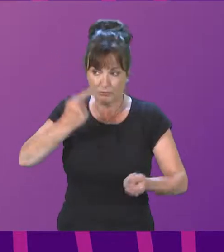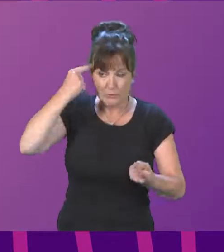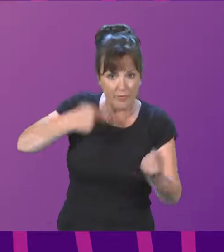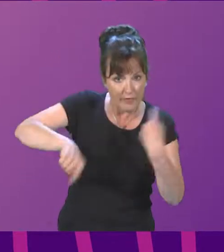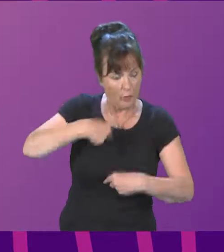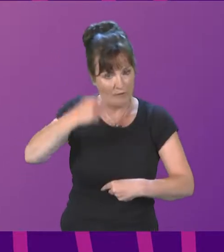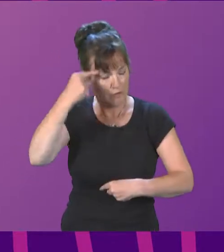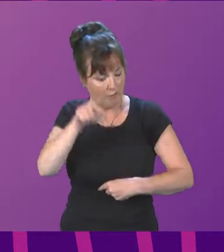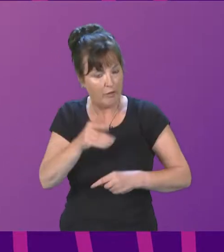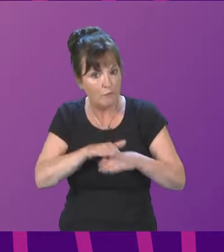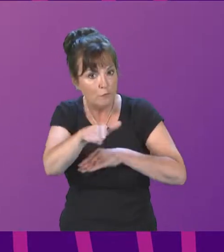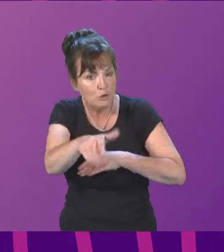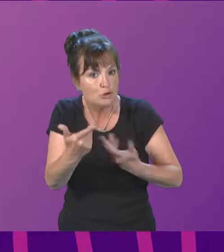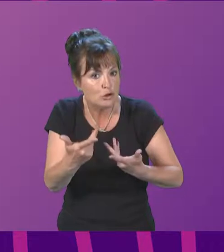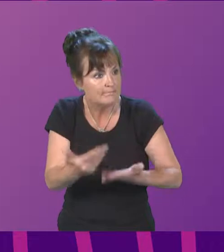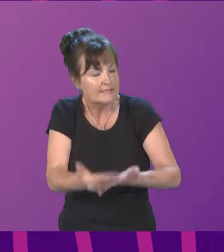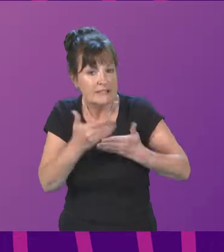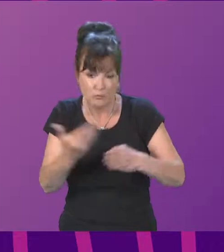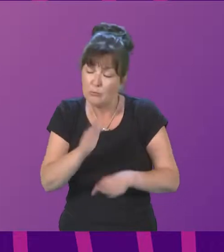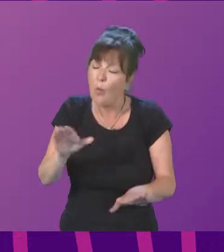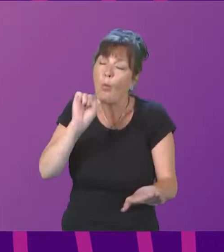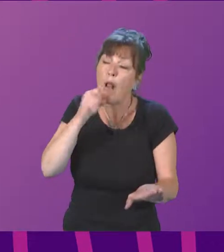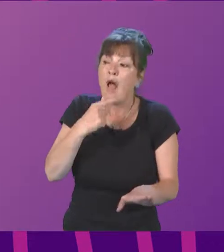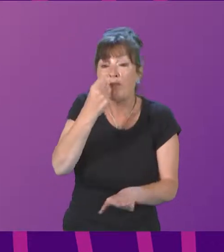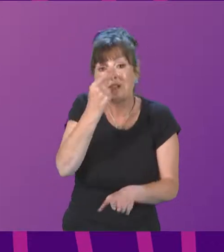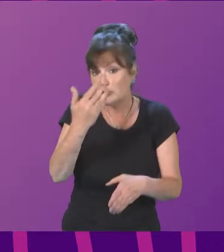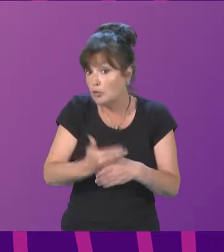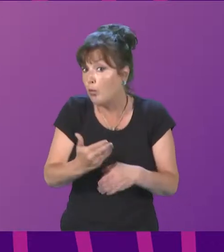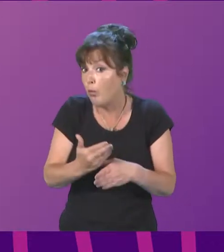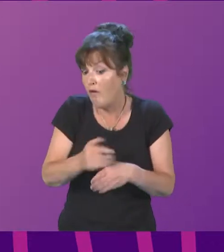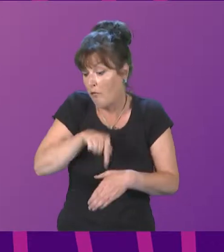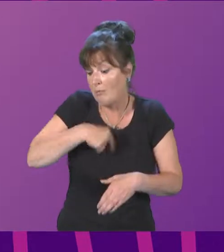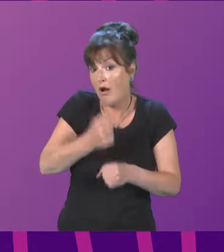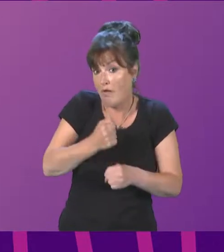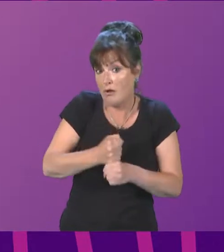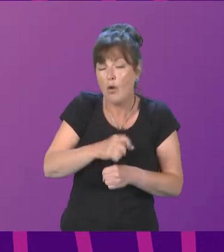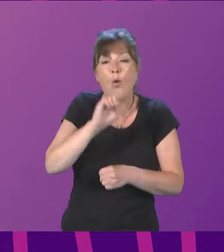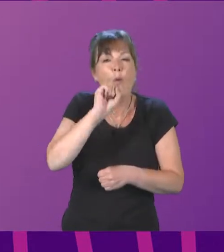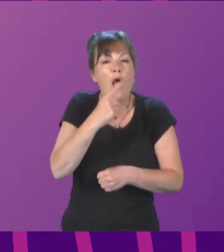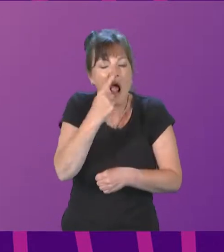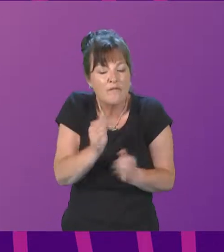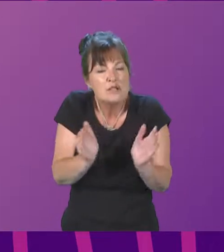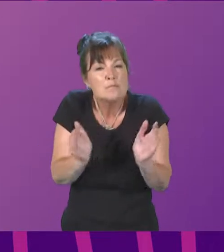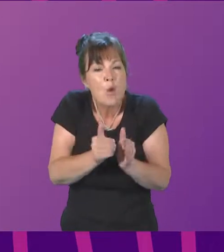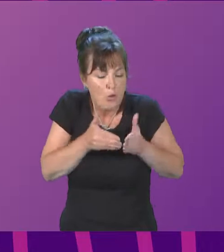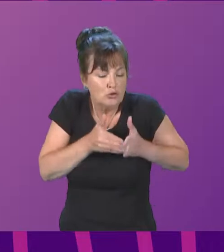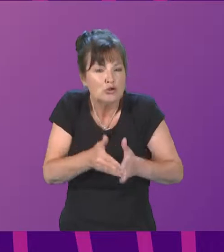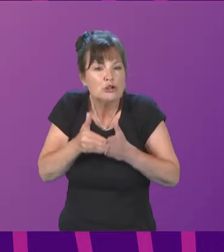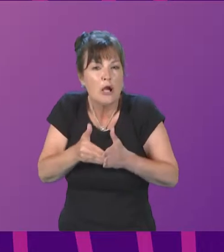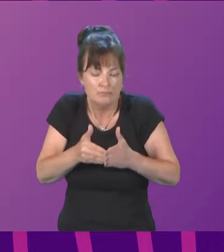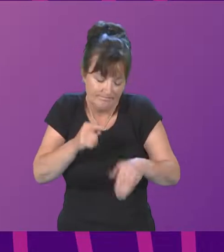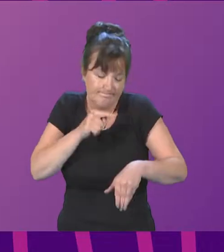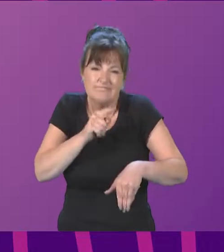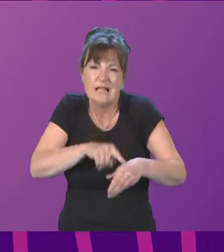a secure future. There will be potential work available from this Government. have previously said that we will have a small vessels programme and there will be longer term